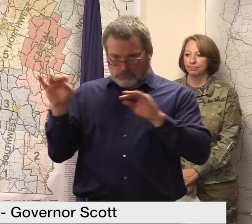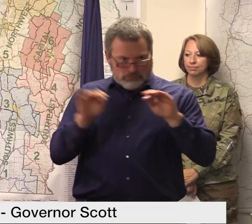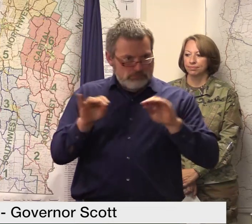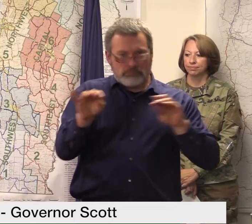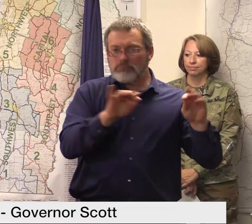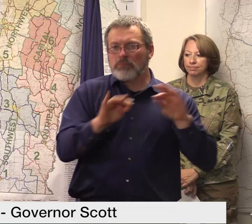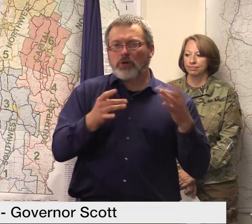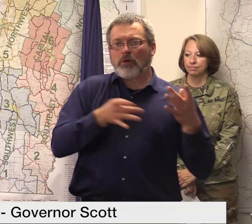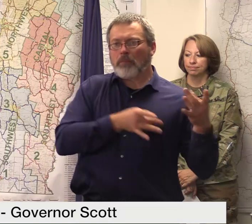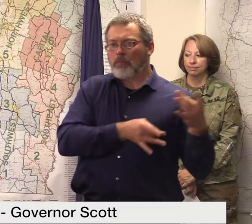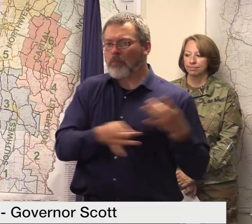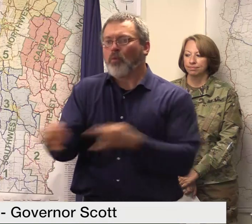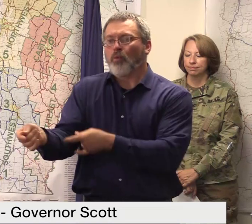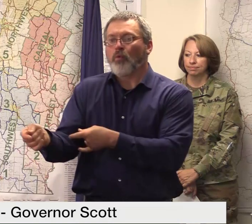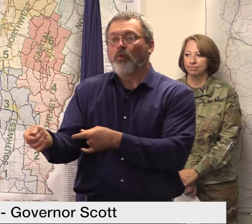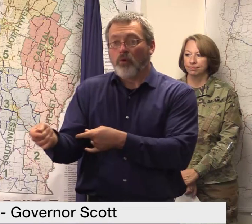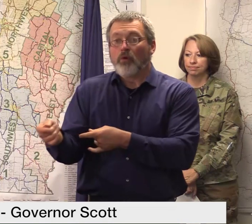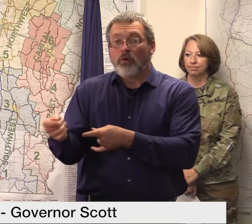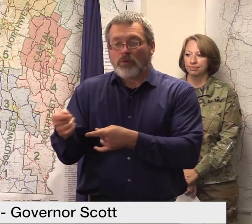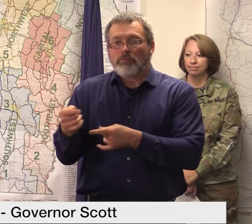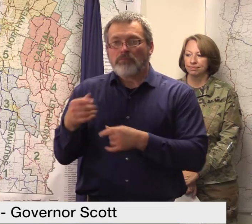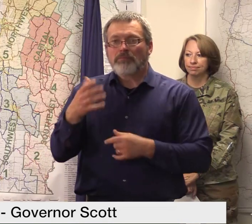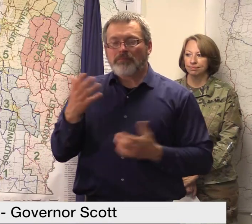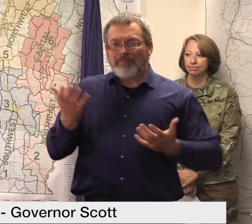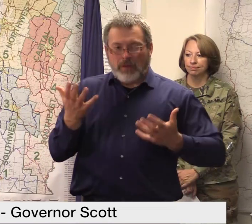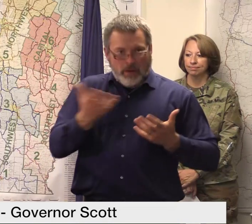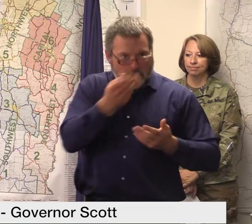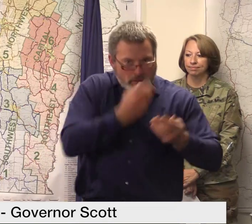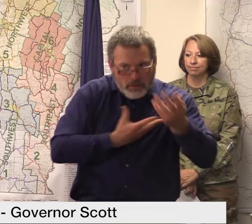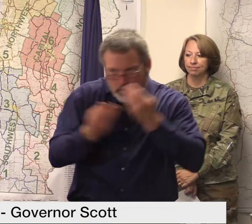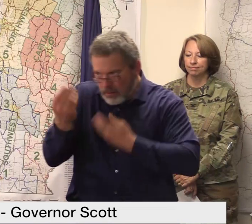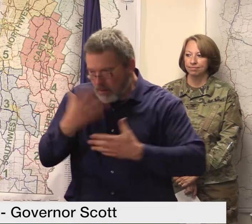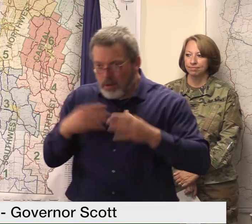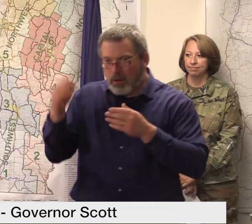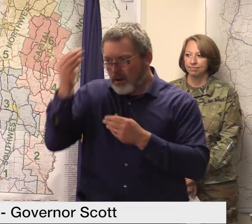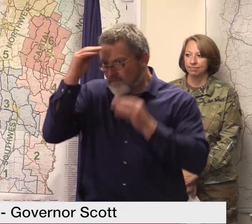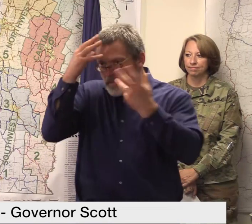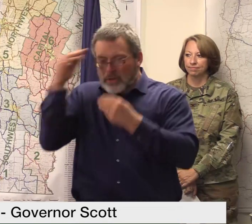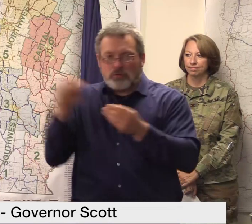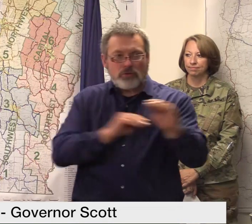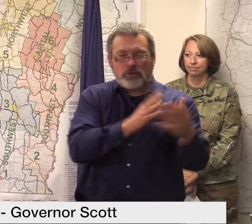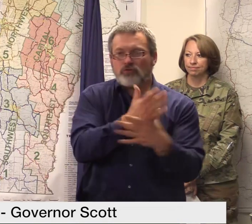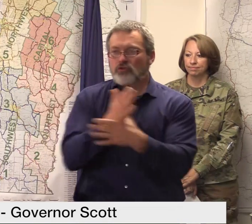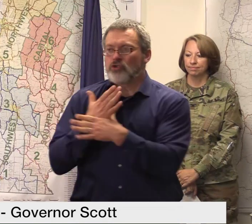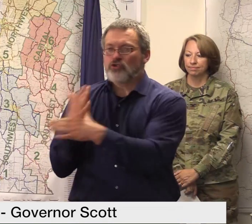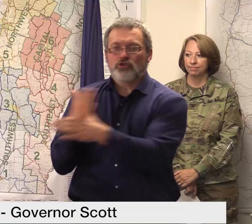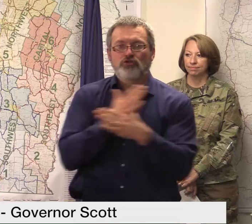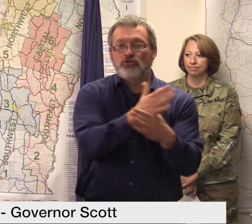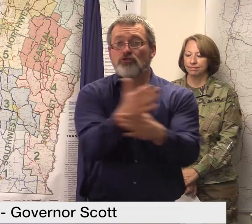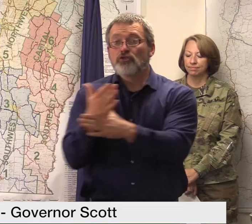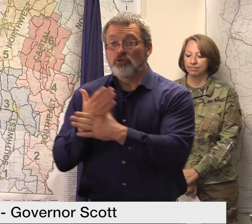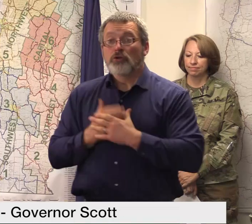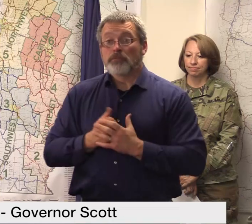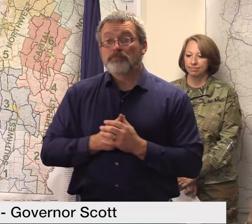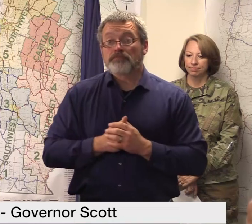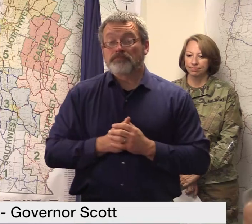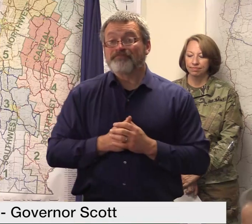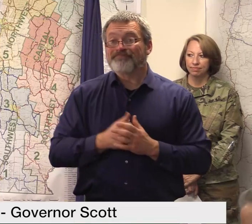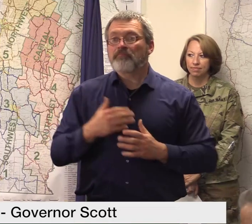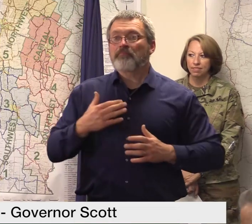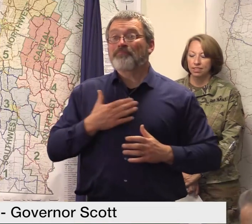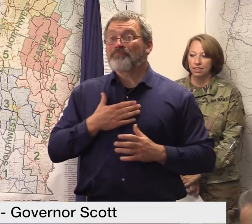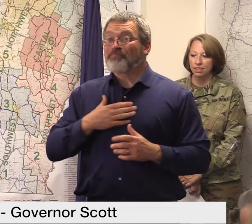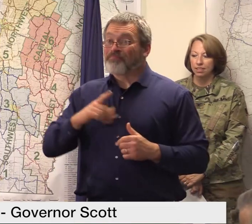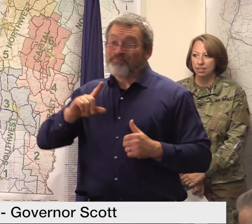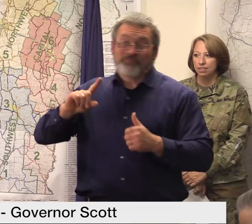on the ground together with our partners our initial response and rescue phase resulted in 211 people